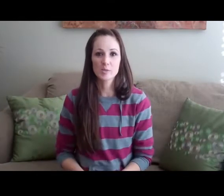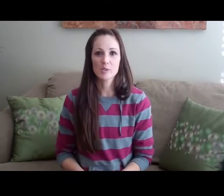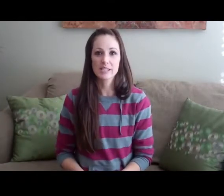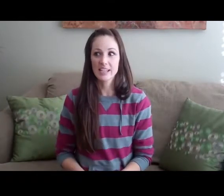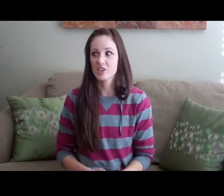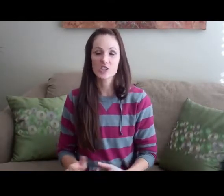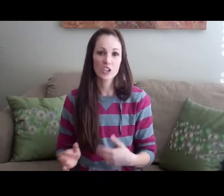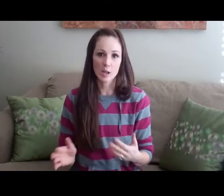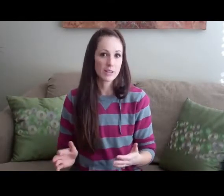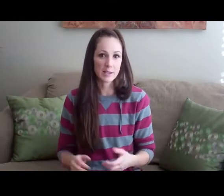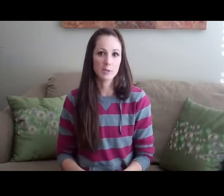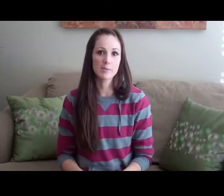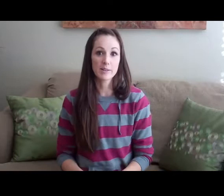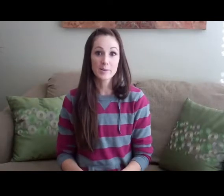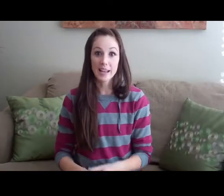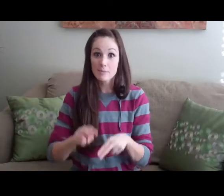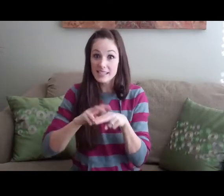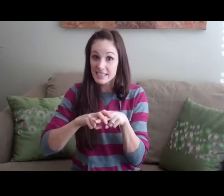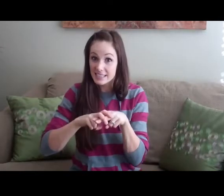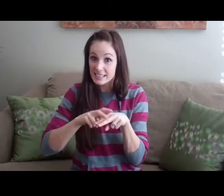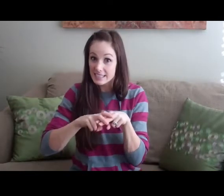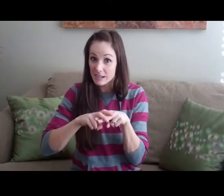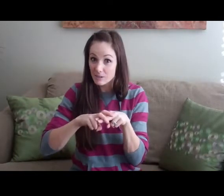she's supposed to be sitting and she's starting to climb on the table or something, just be like, Emmy, sit. Sit down.